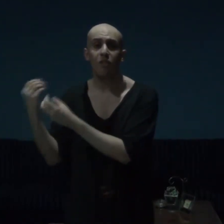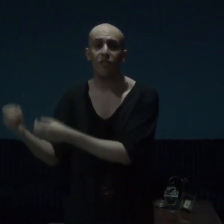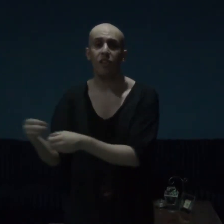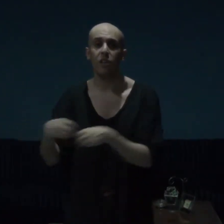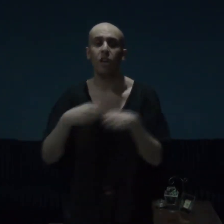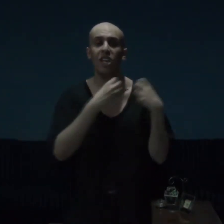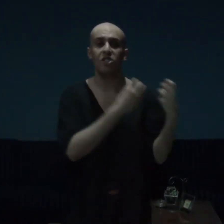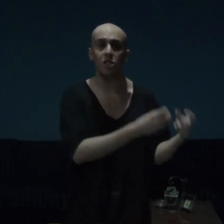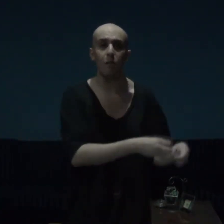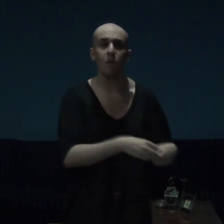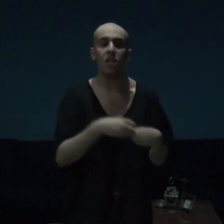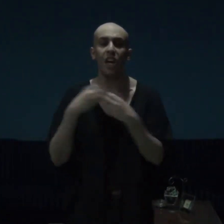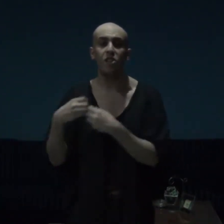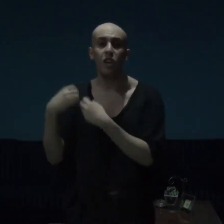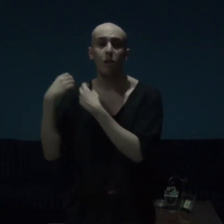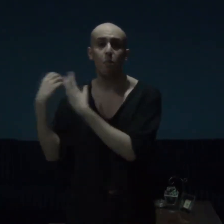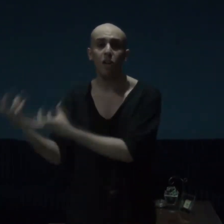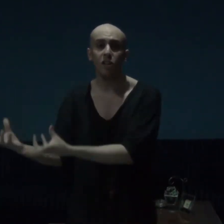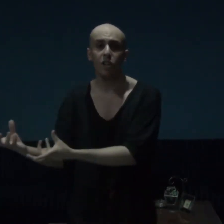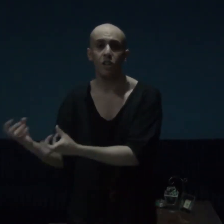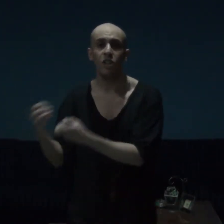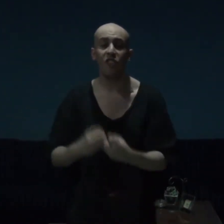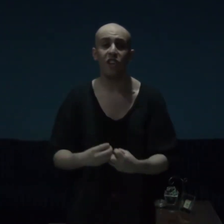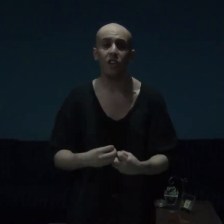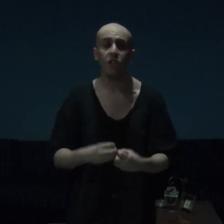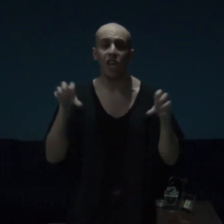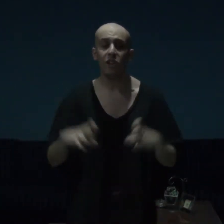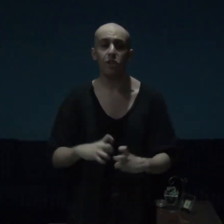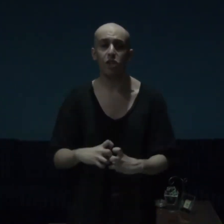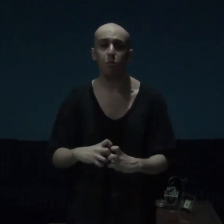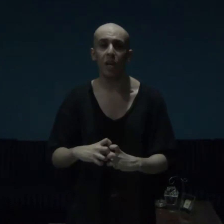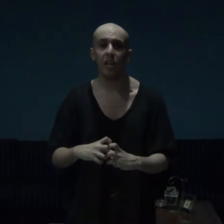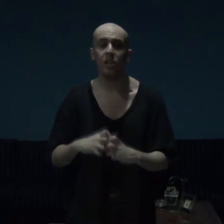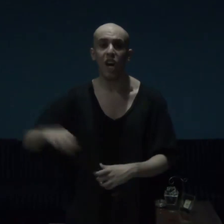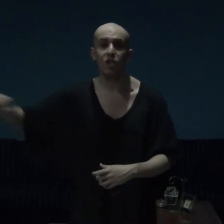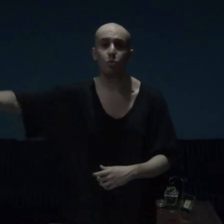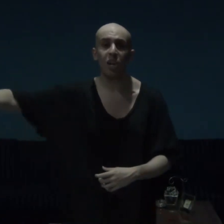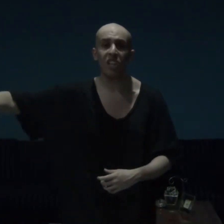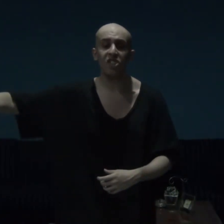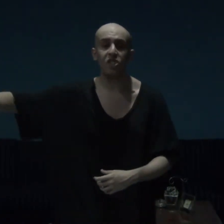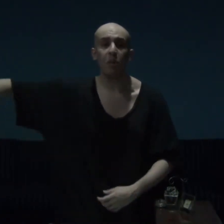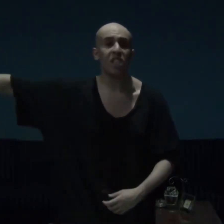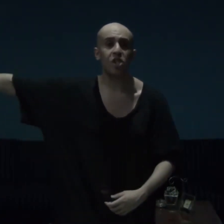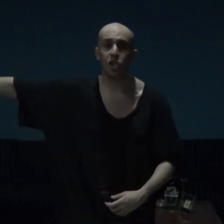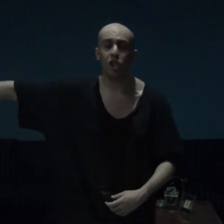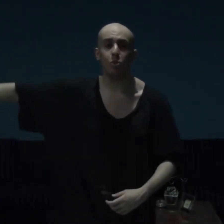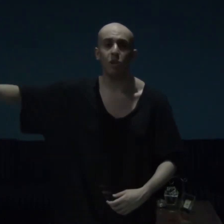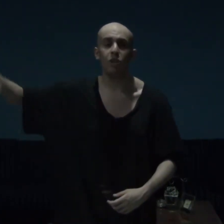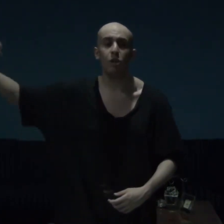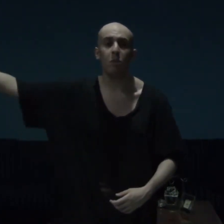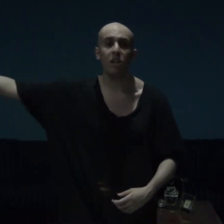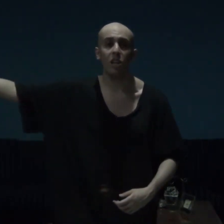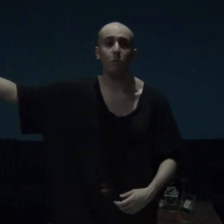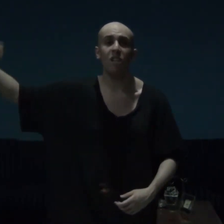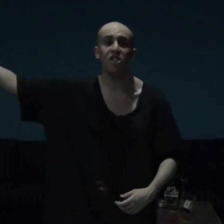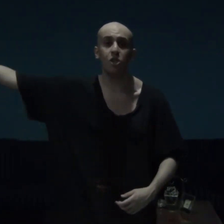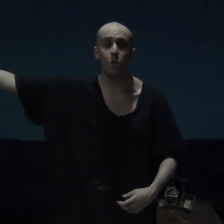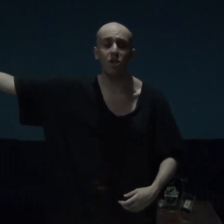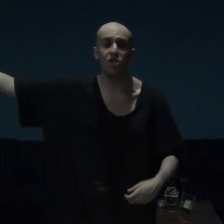figure, a scummy and diabolical figure, and this man has raised many children to become his soldiers,